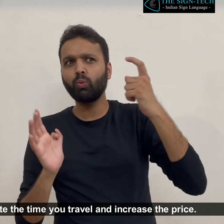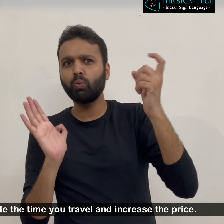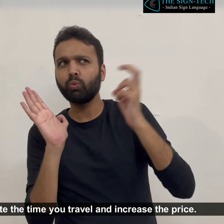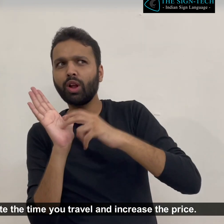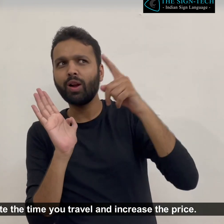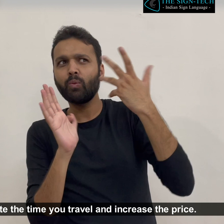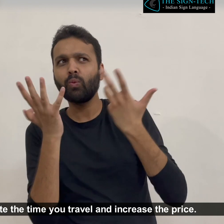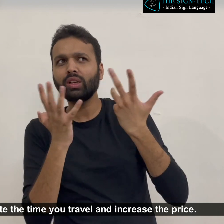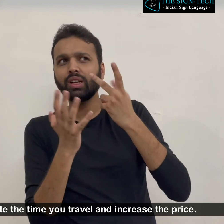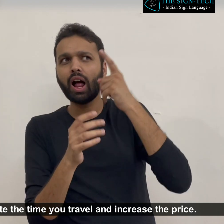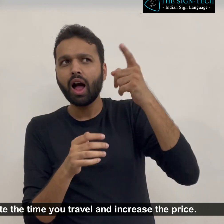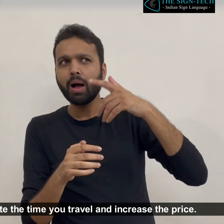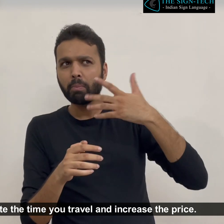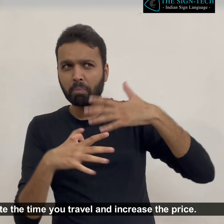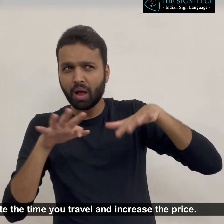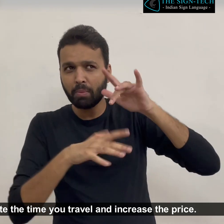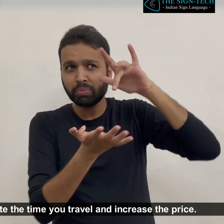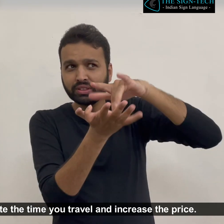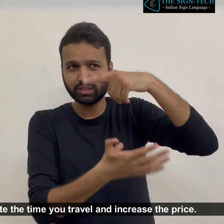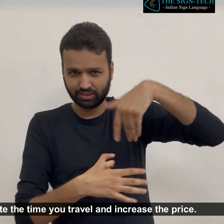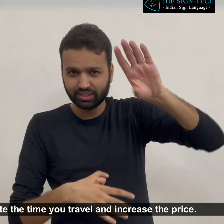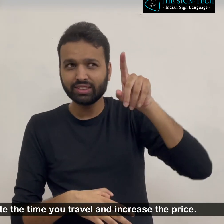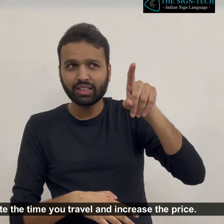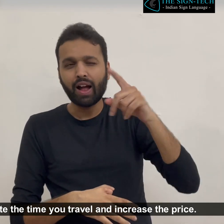The computer will note the time you travel and increase the price.